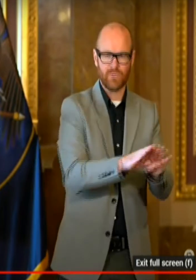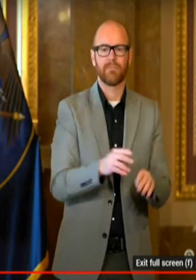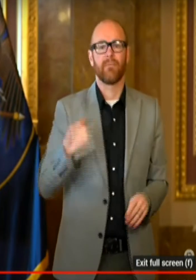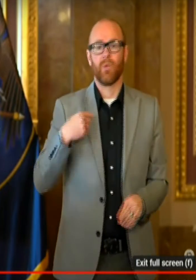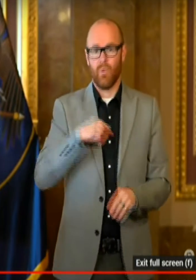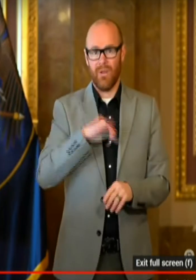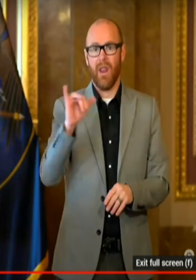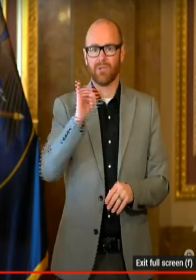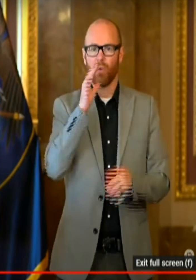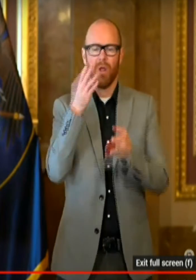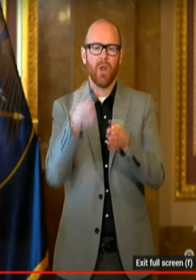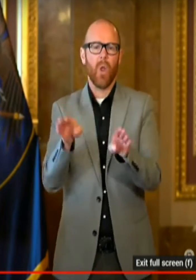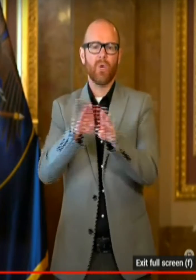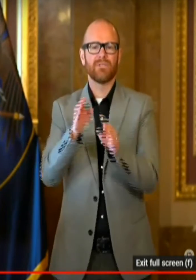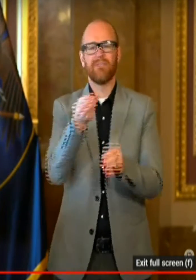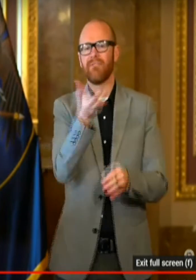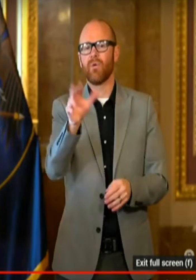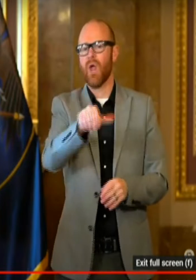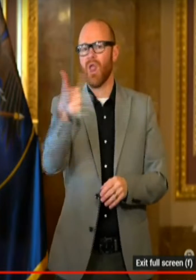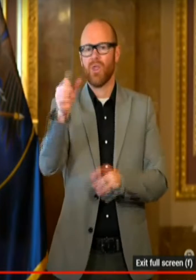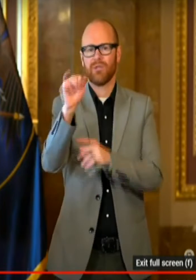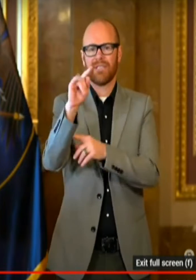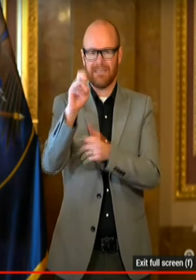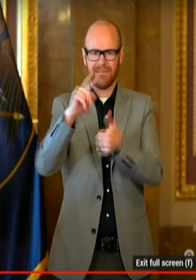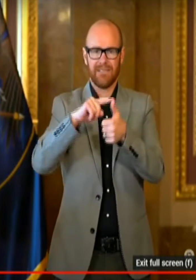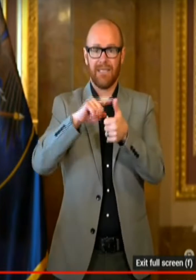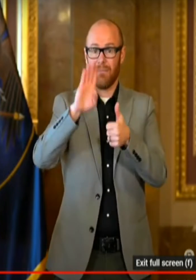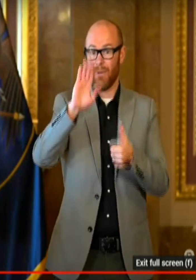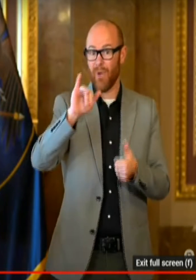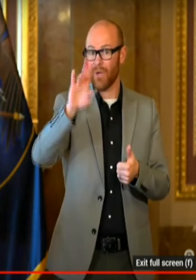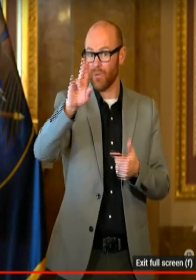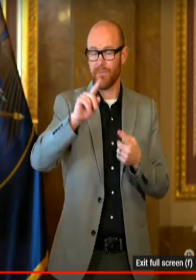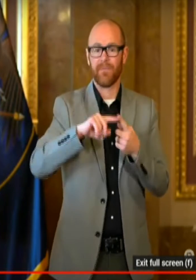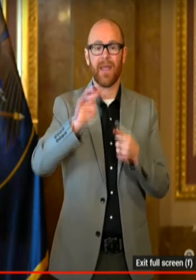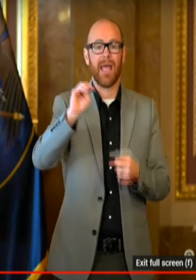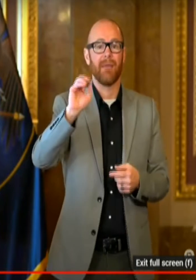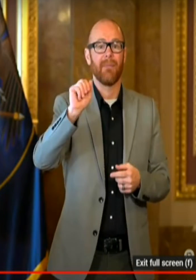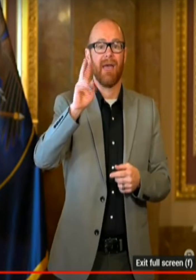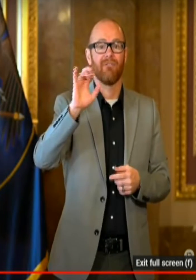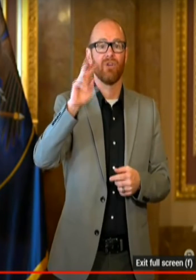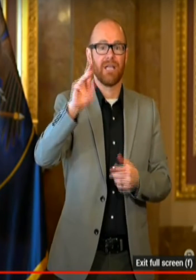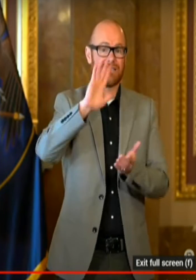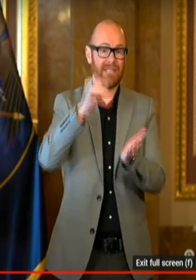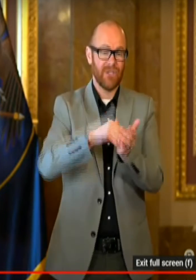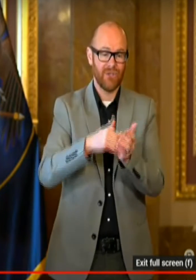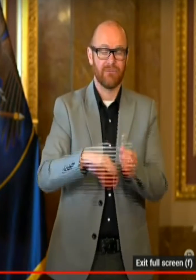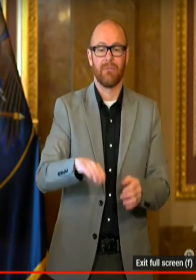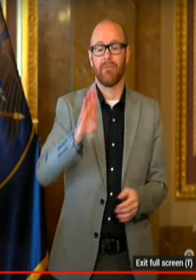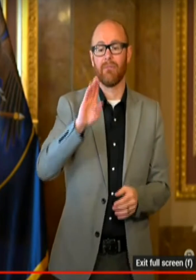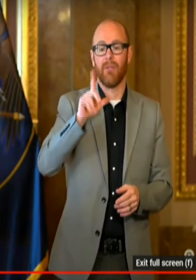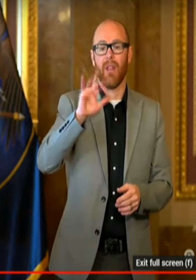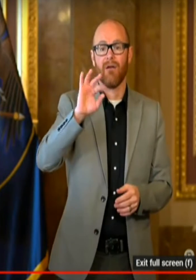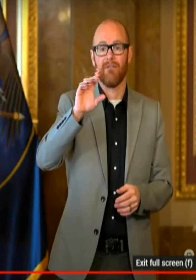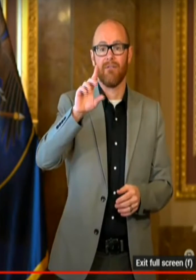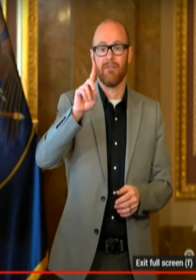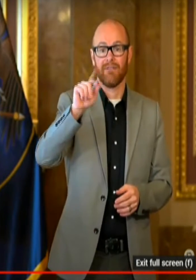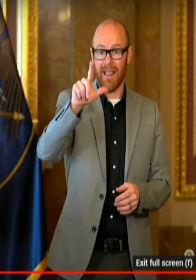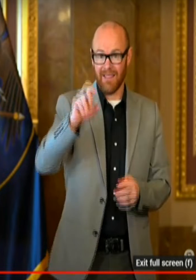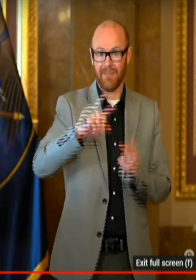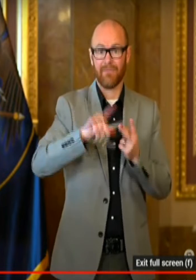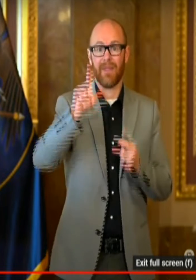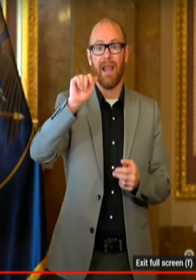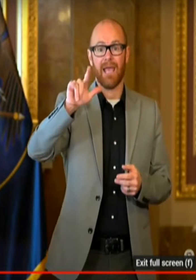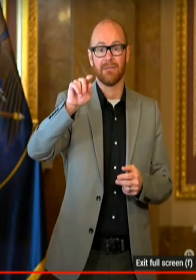we'll also be closing sites at BYU, at the Maverick Center, Bluffdale, Layton, and Hiram sites. This is part of our